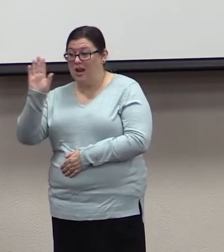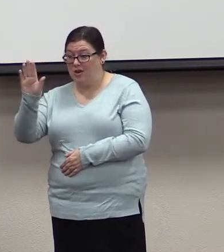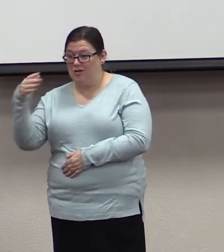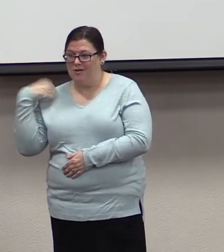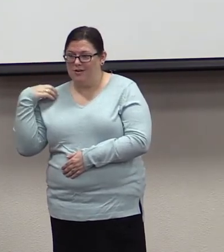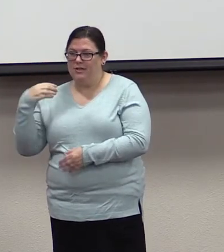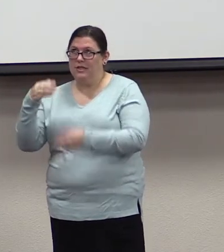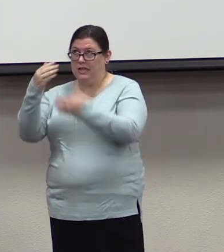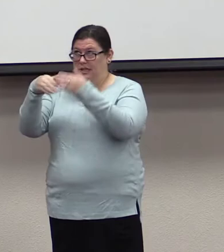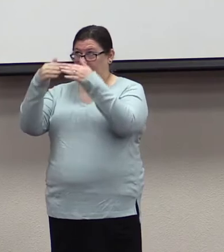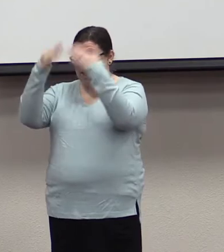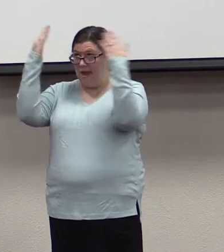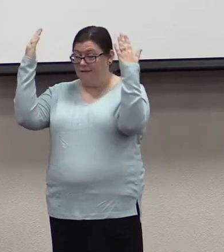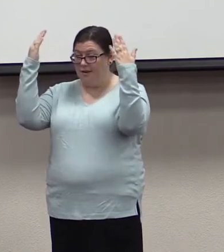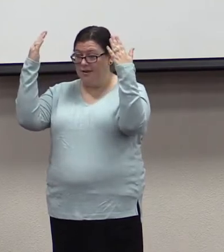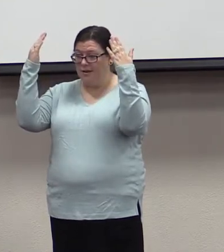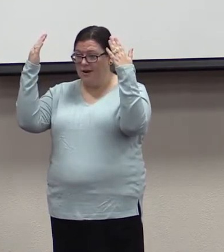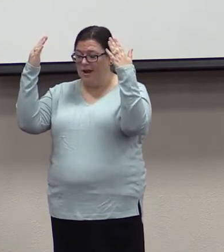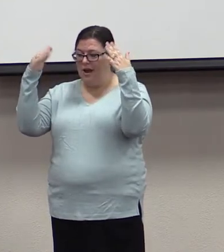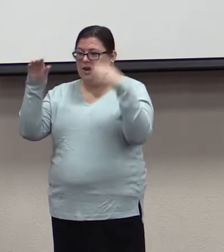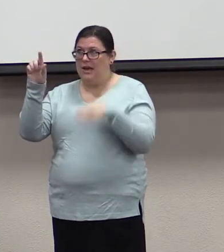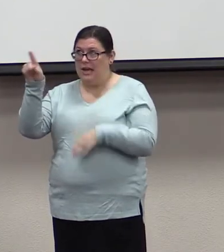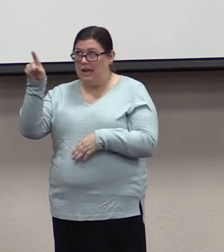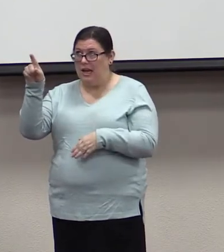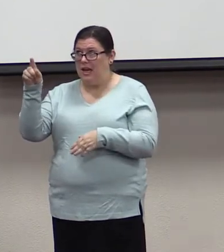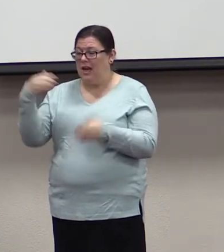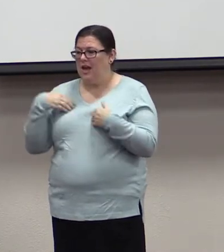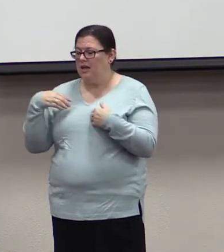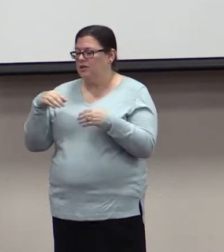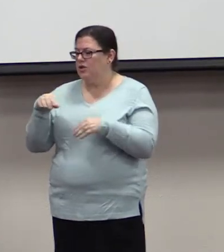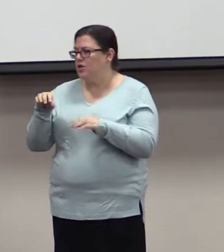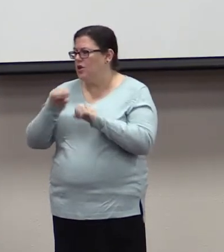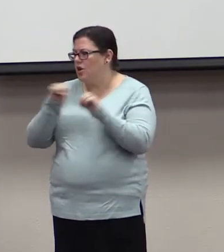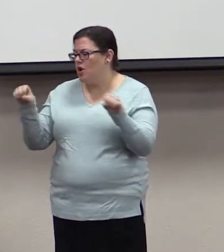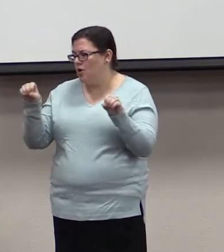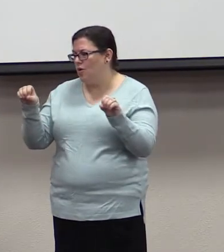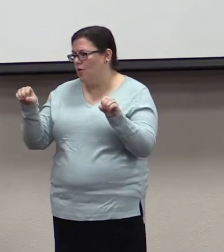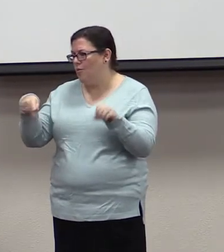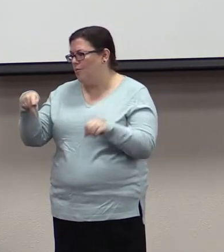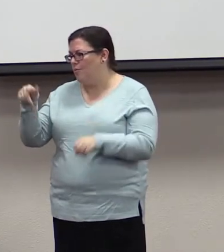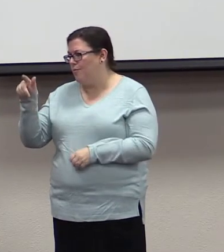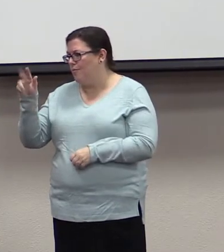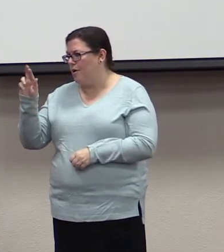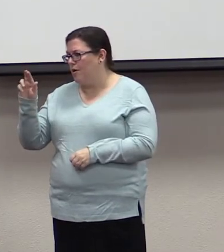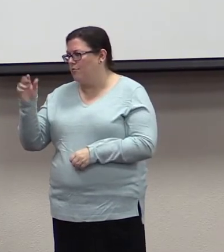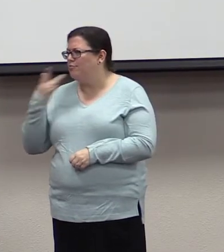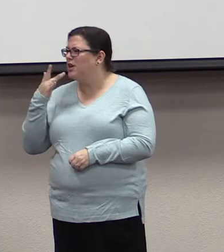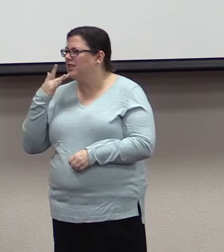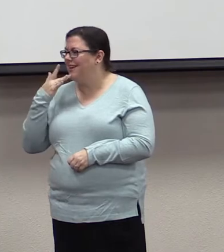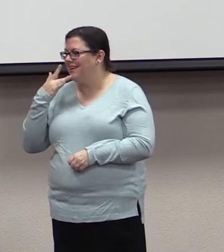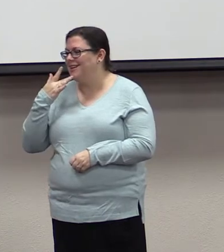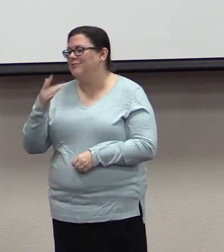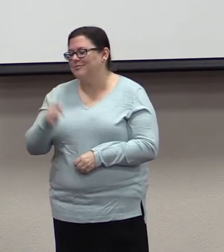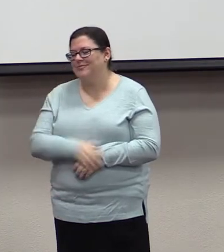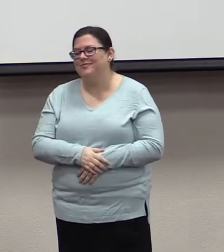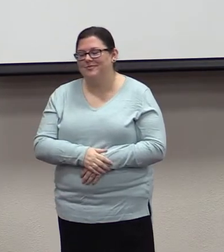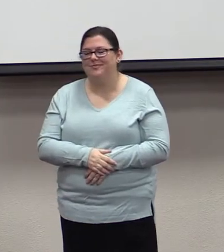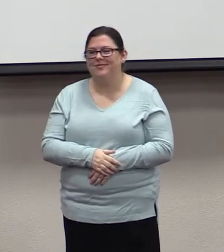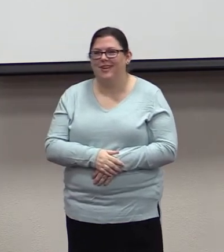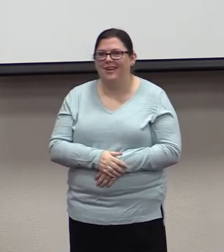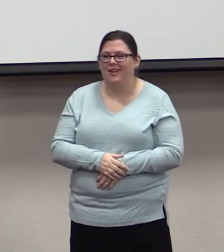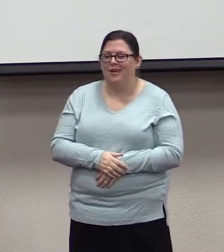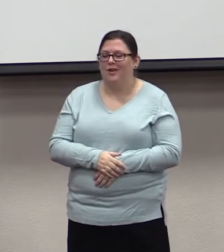him. In a mentoring relationship, when we play the role of the mentor, the same